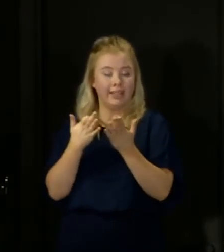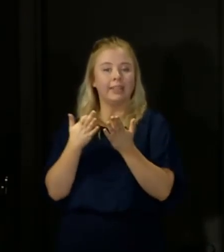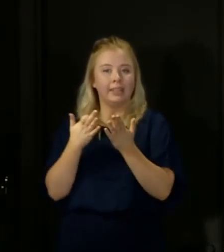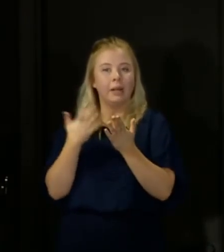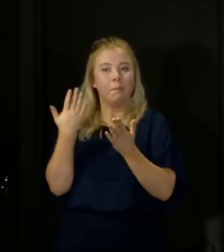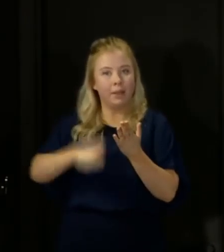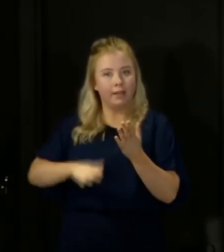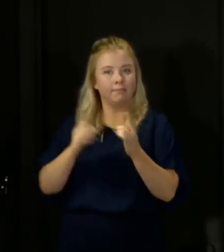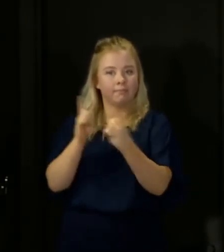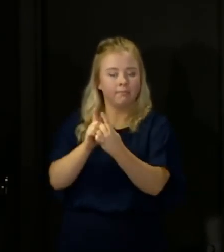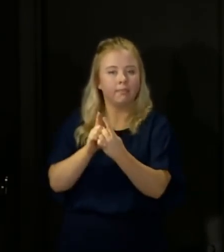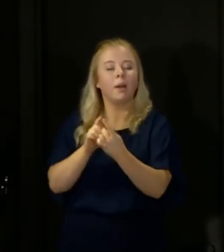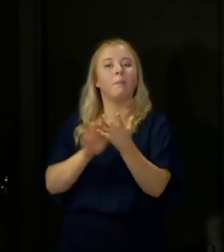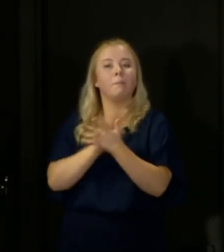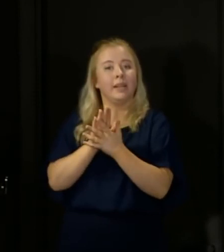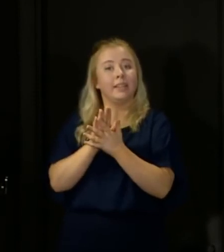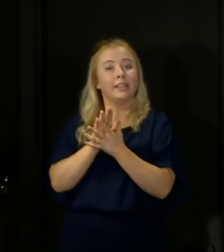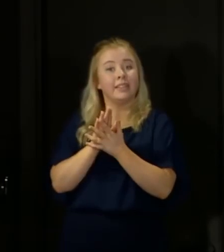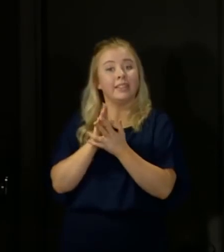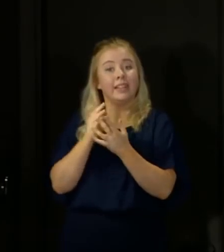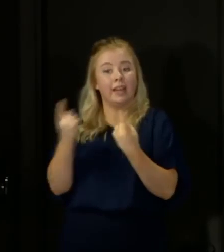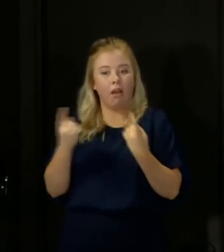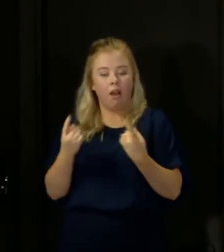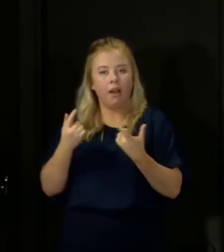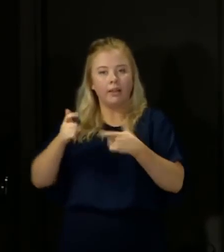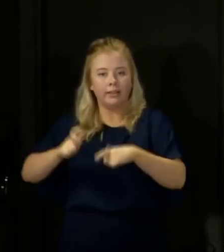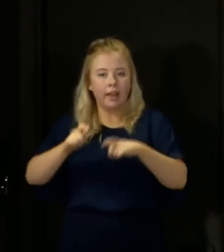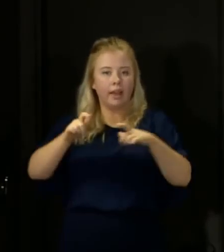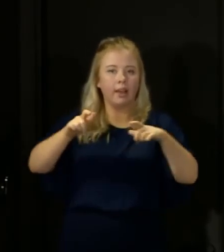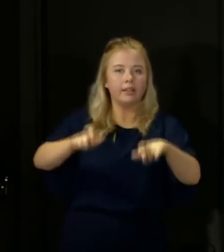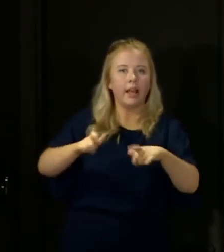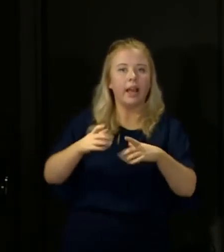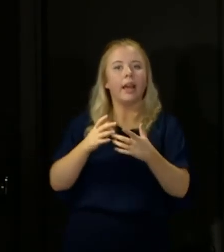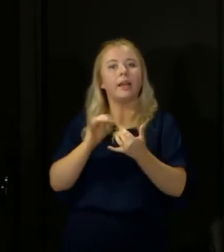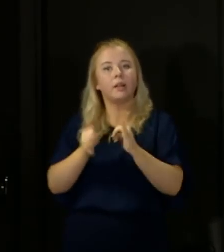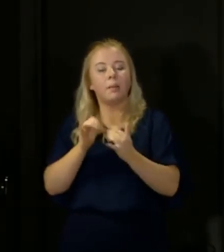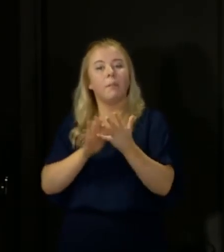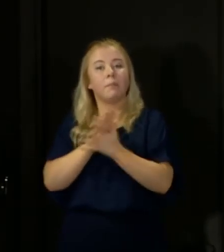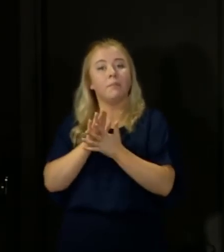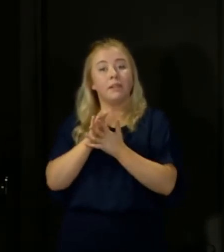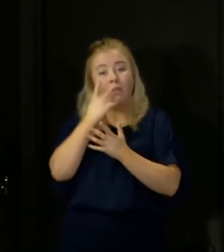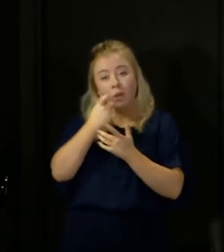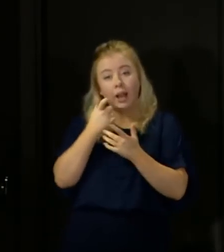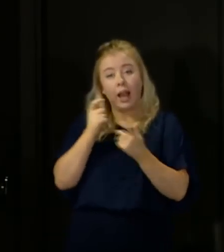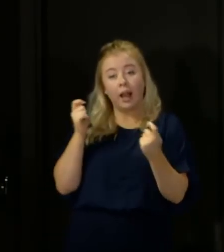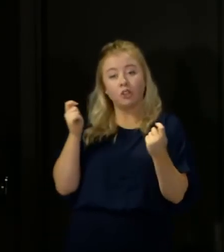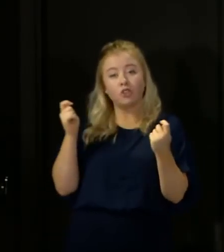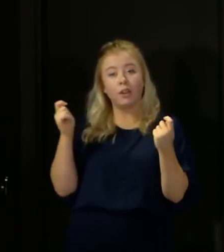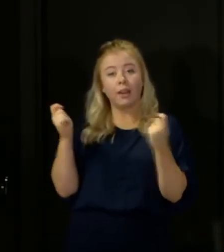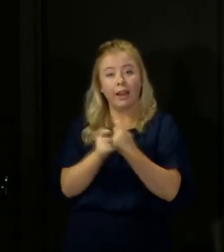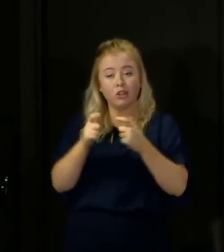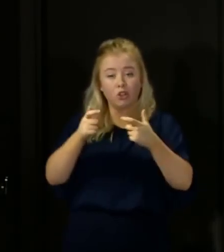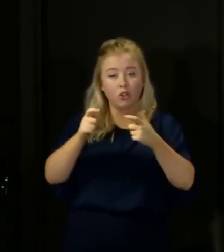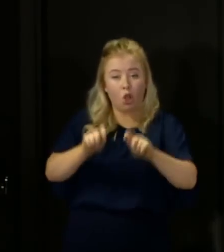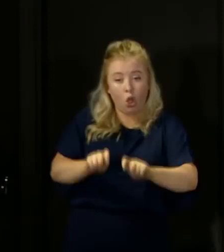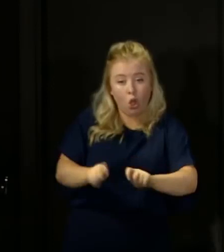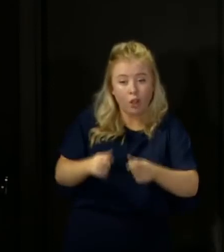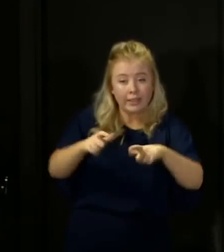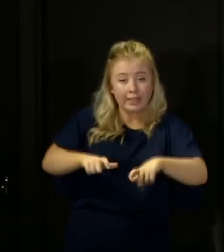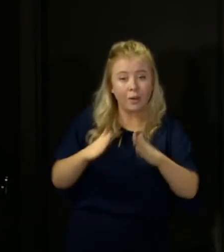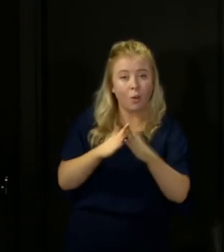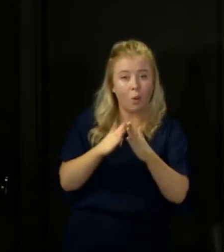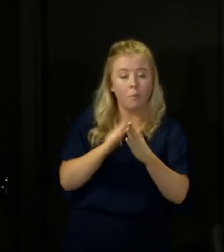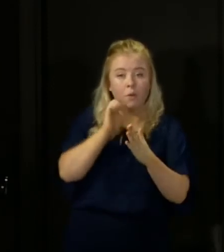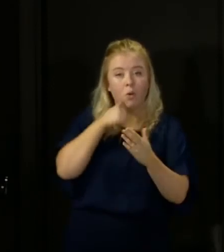able to move away from a situation that we have now where everyone is being asked to stay at home all of the time. Now, as I said